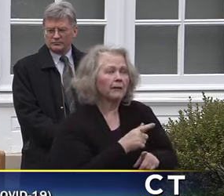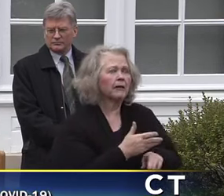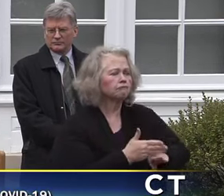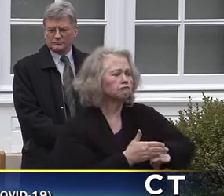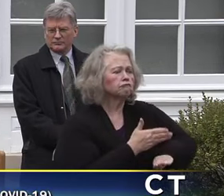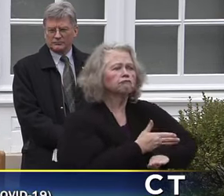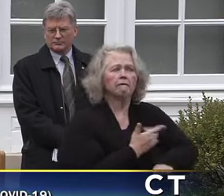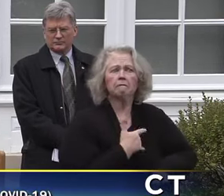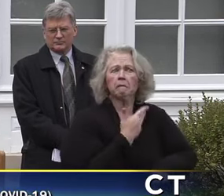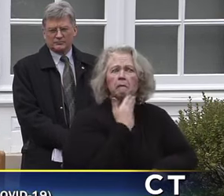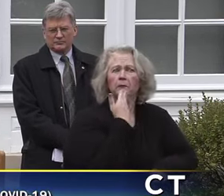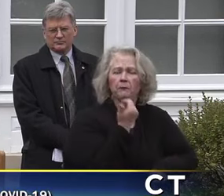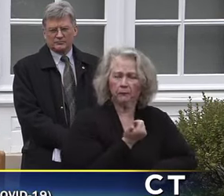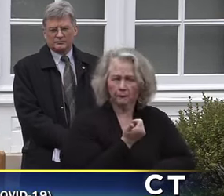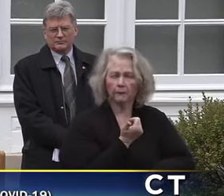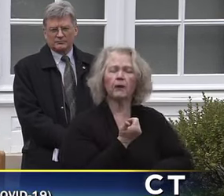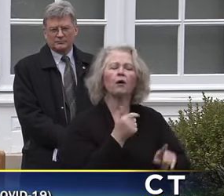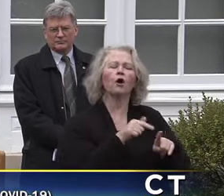into a